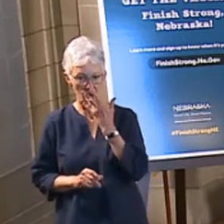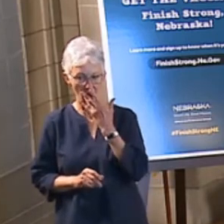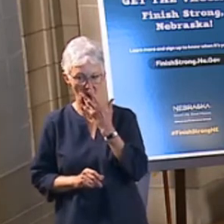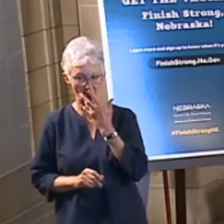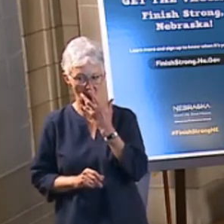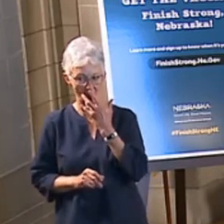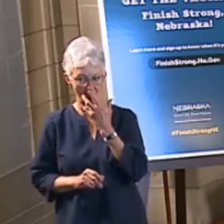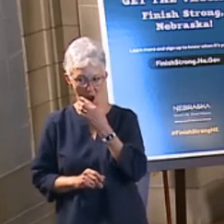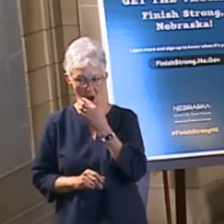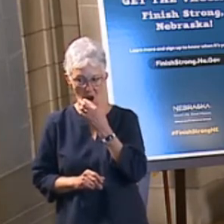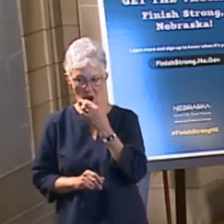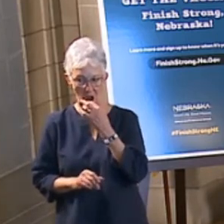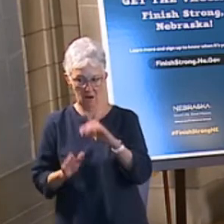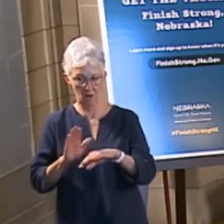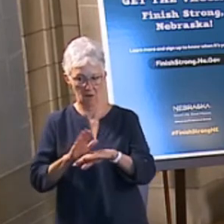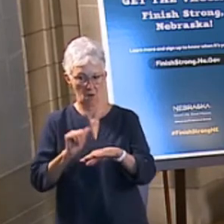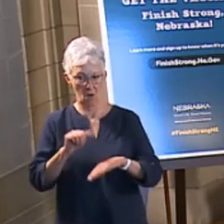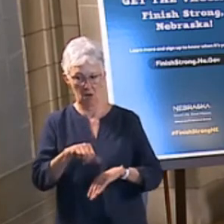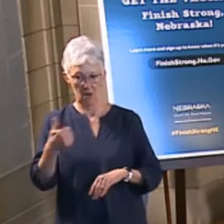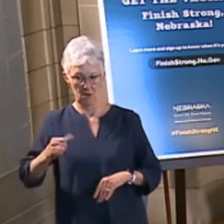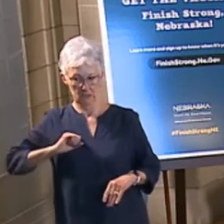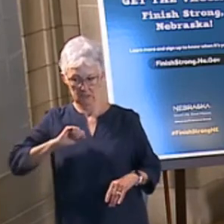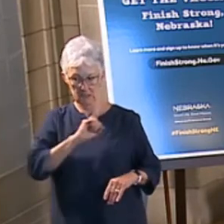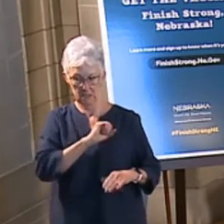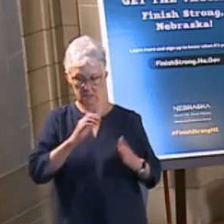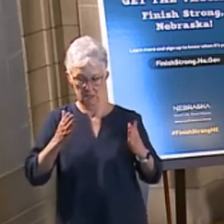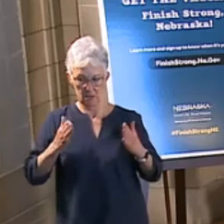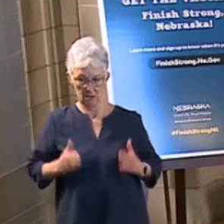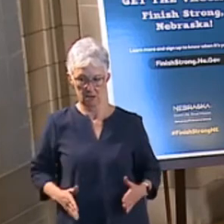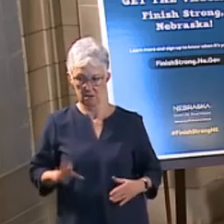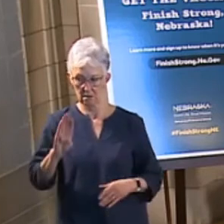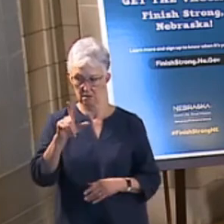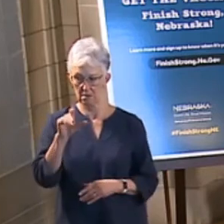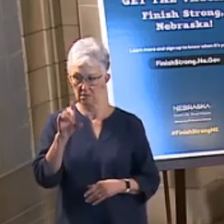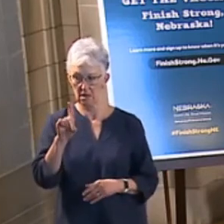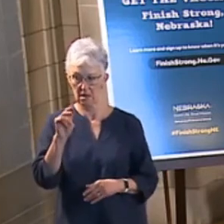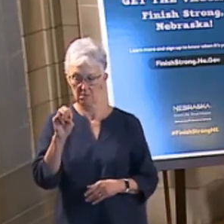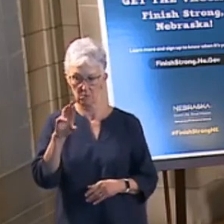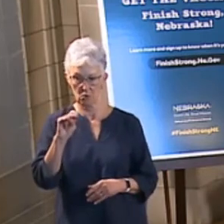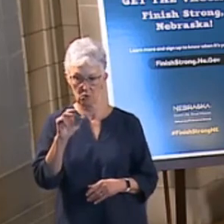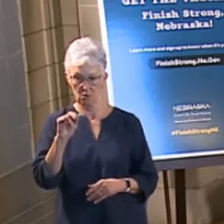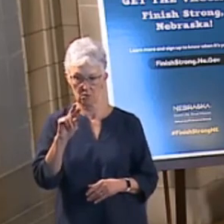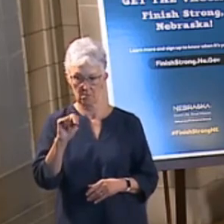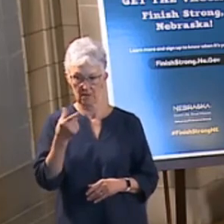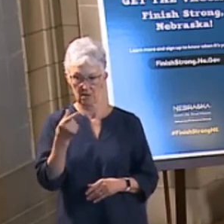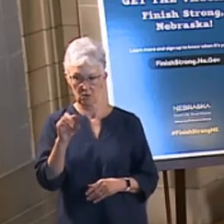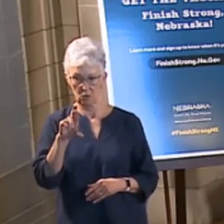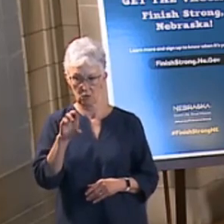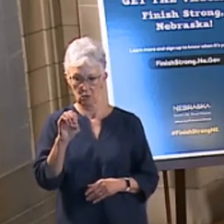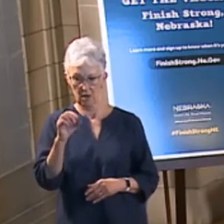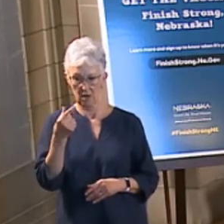Can I call the other senators to come on up? Senator Blood, Mermin, Greggert, and Brewer.